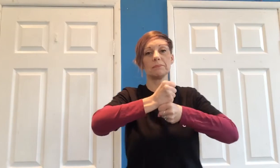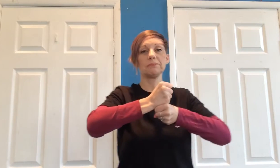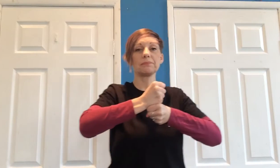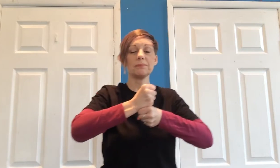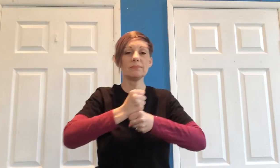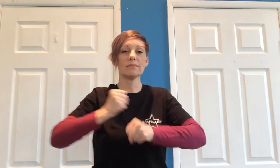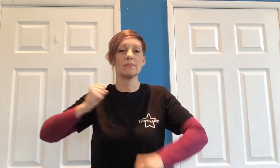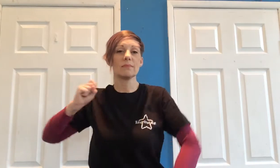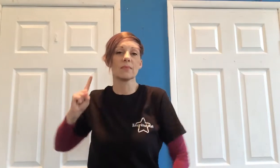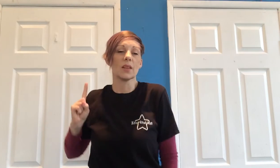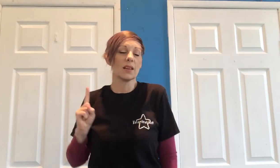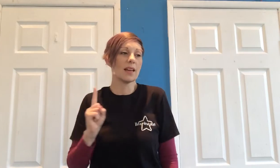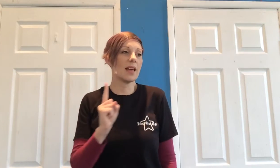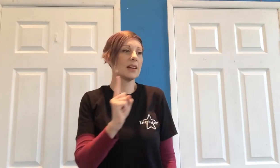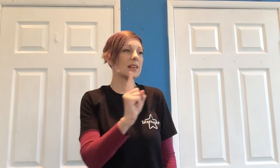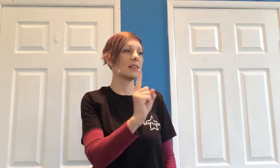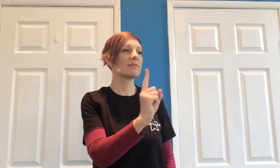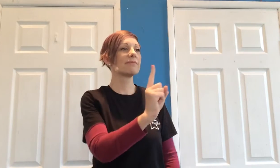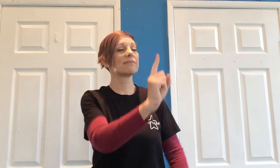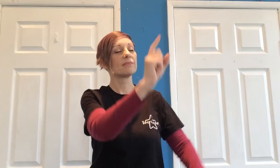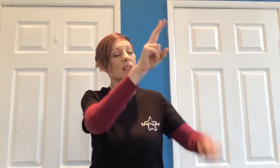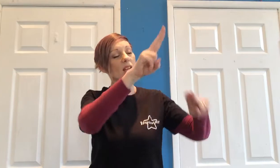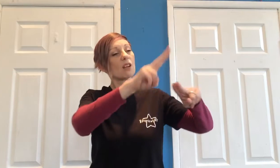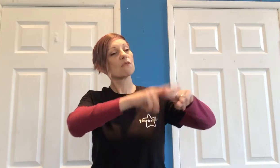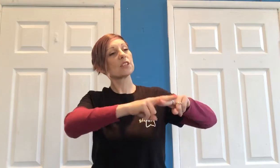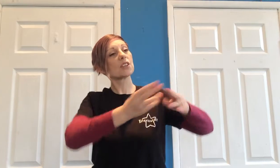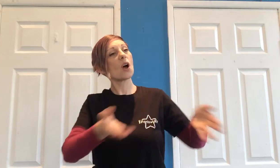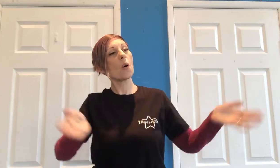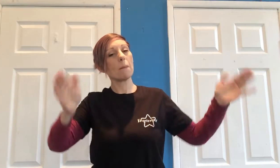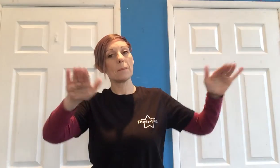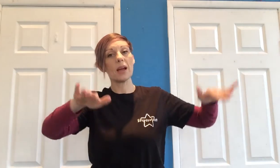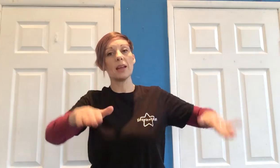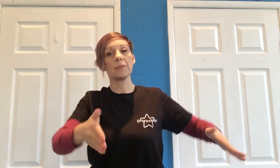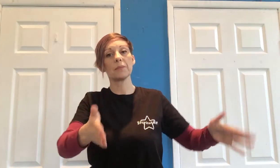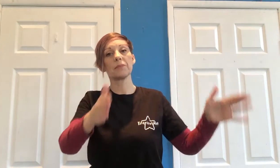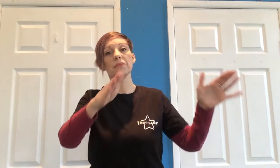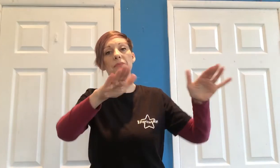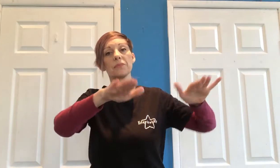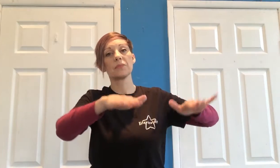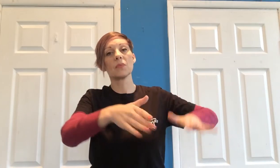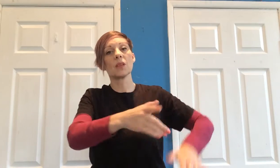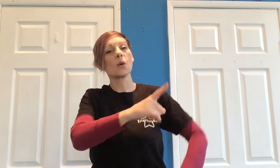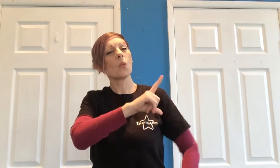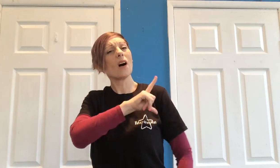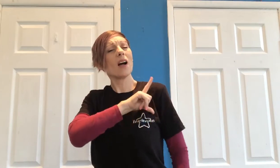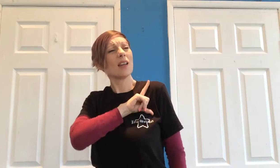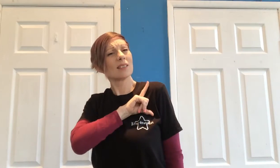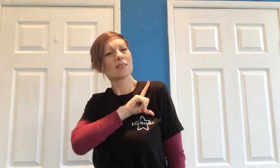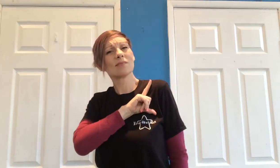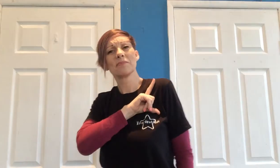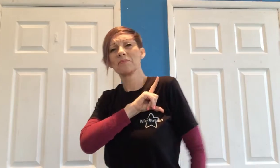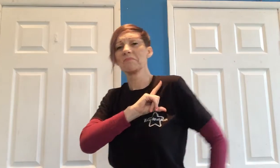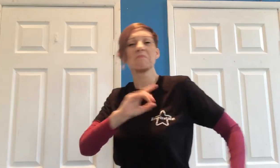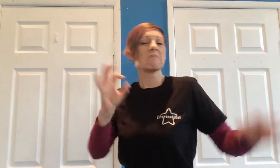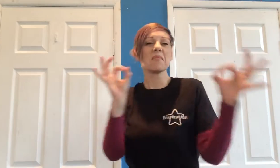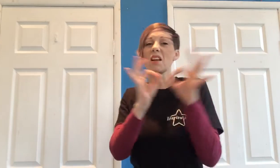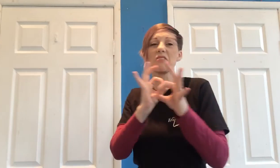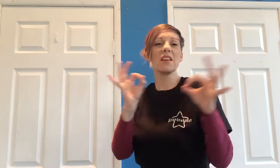heading for the Frisco Bay heading for the nothing